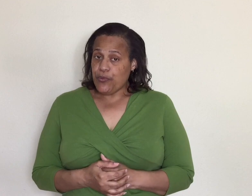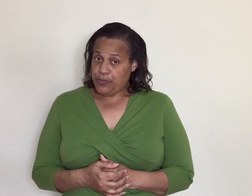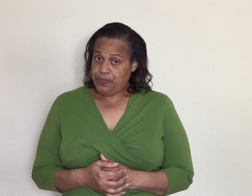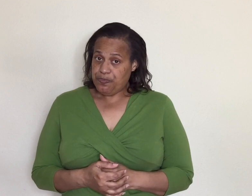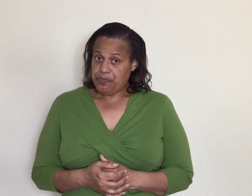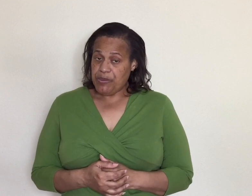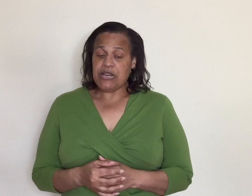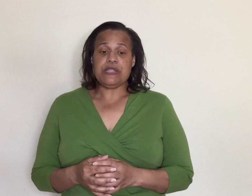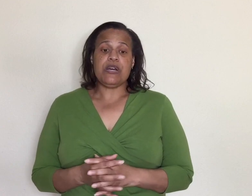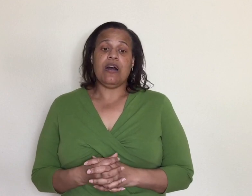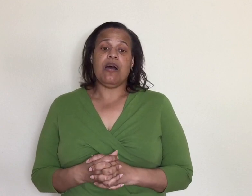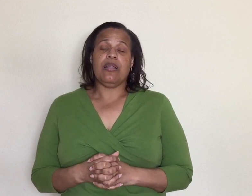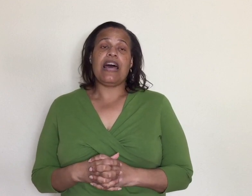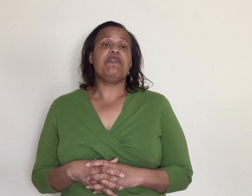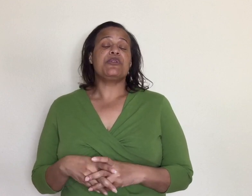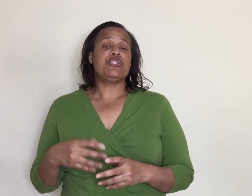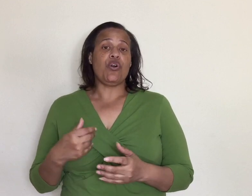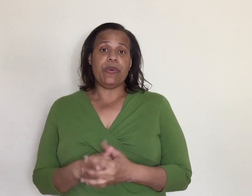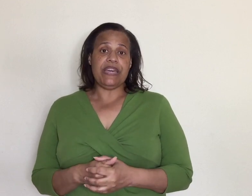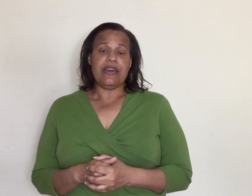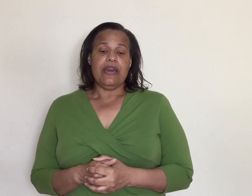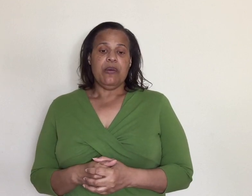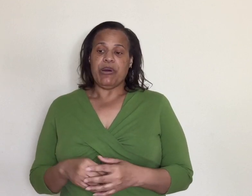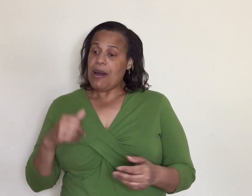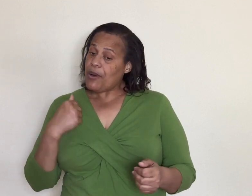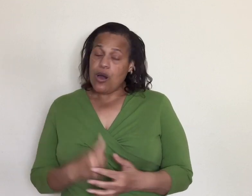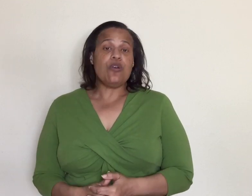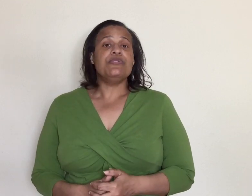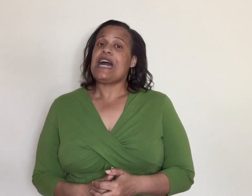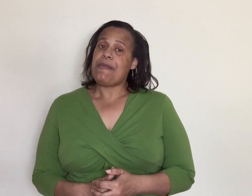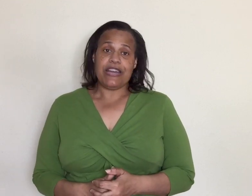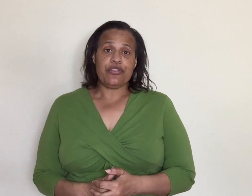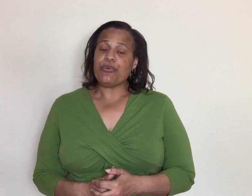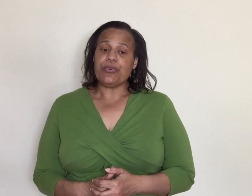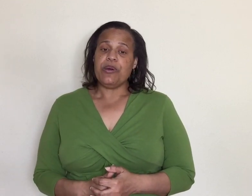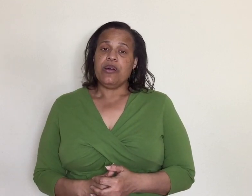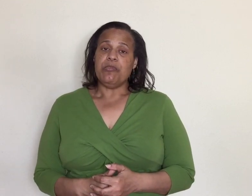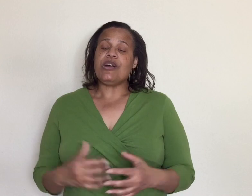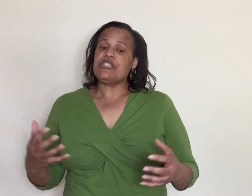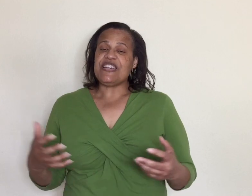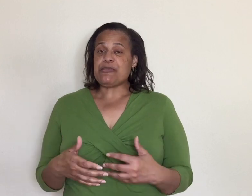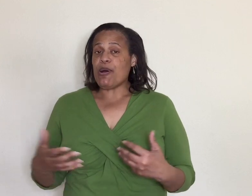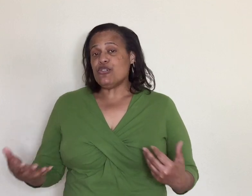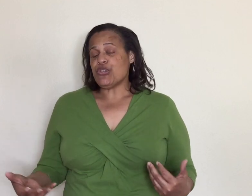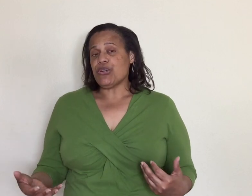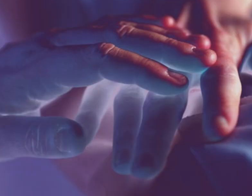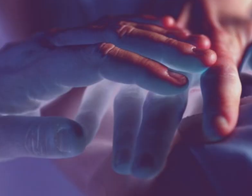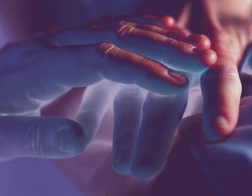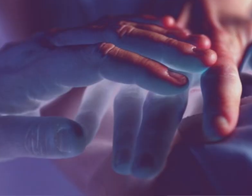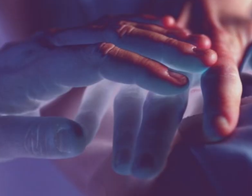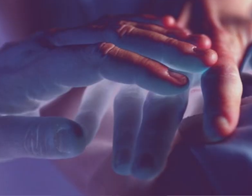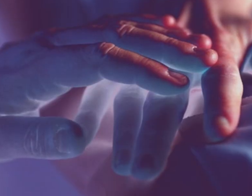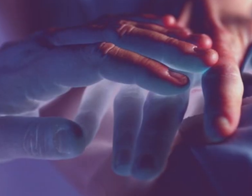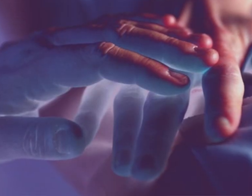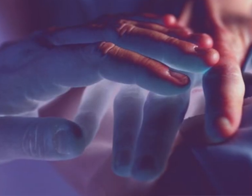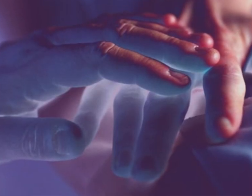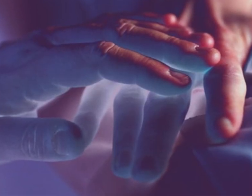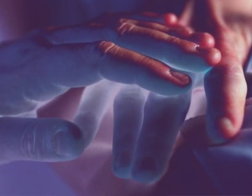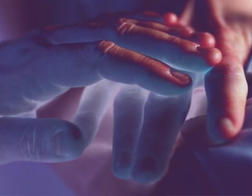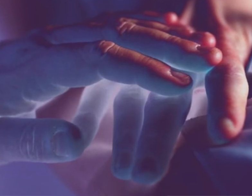because uh a lot of them are so weak but i'm gone time i get through because of exposure those people don't have any they